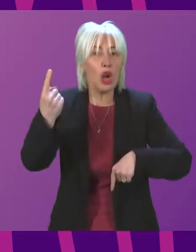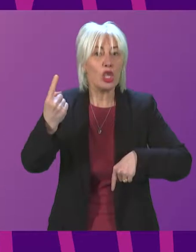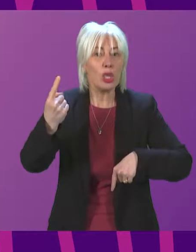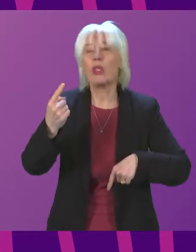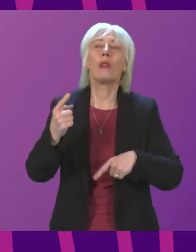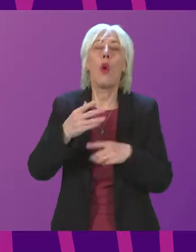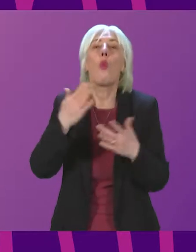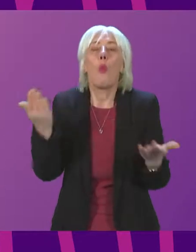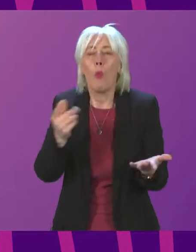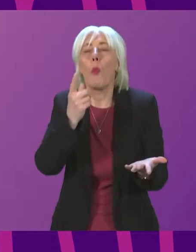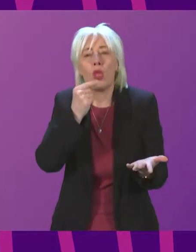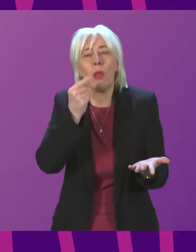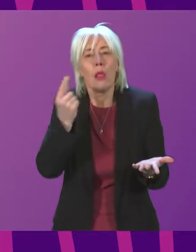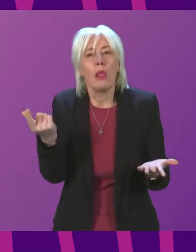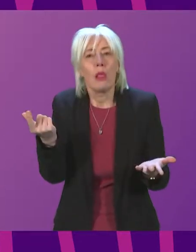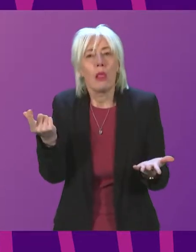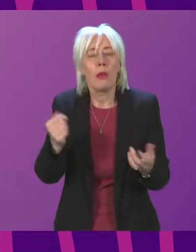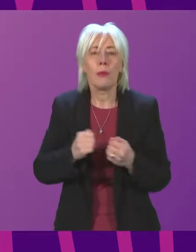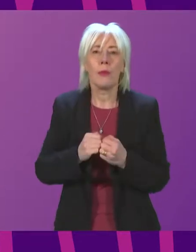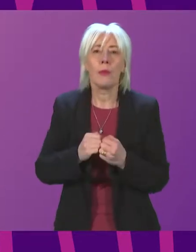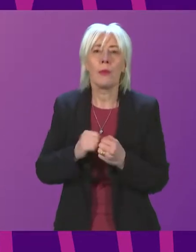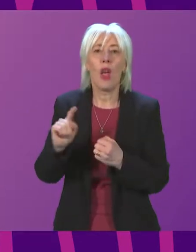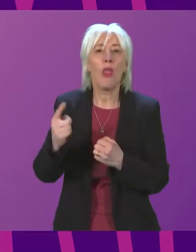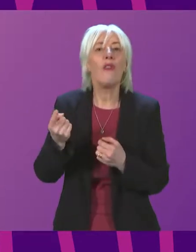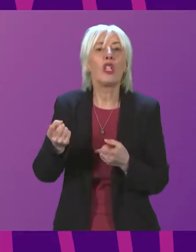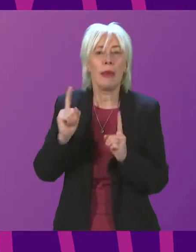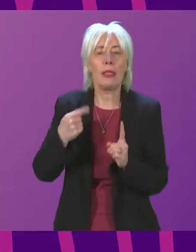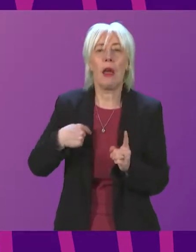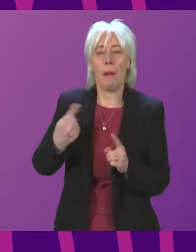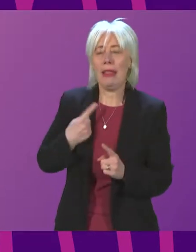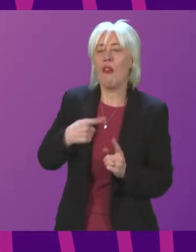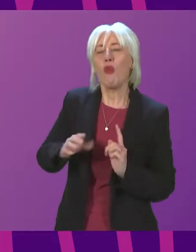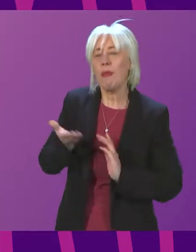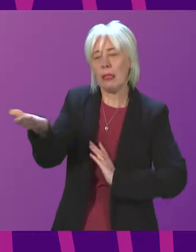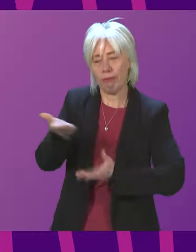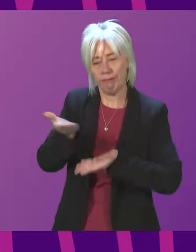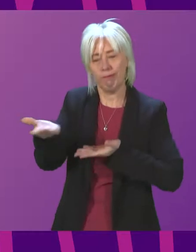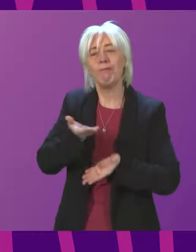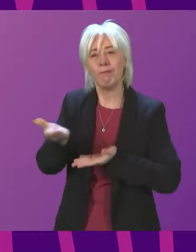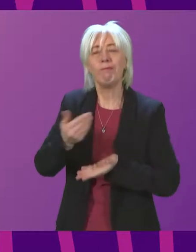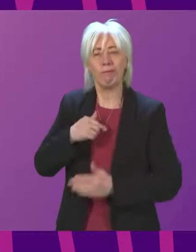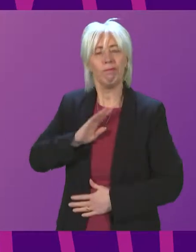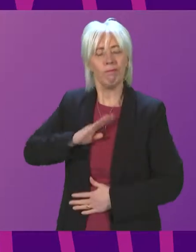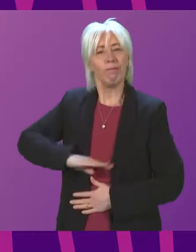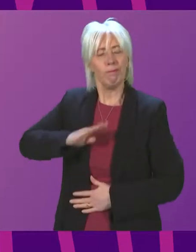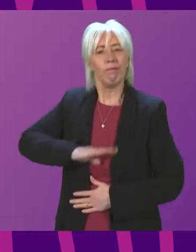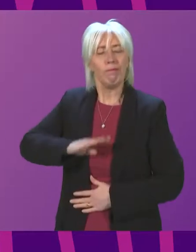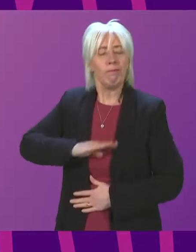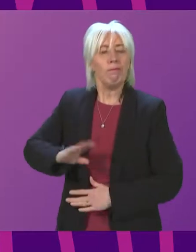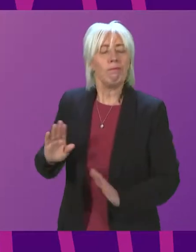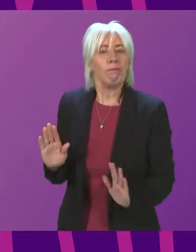that is possible. Now, the First Minister and I have discussed this matter and I am content. I have